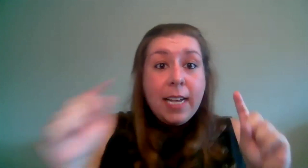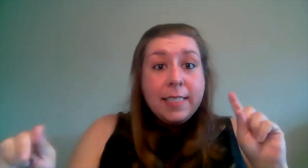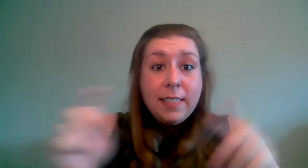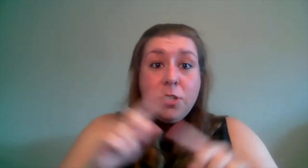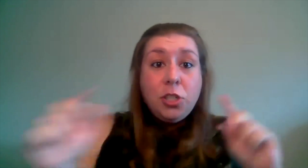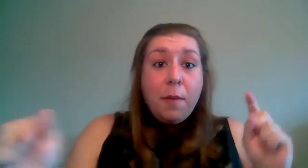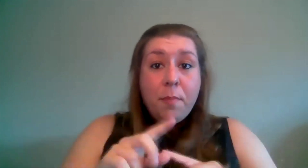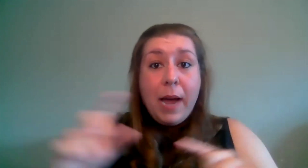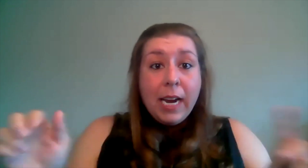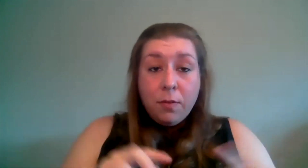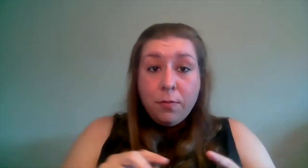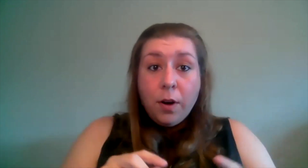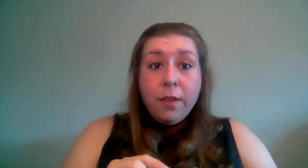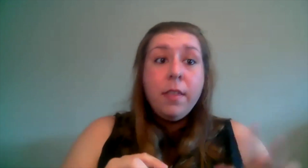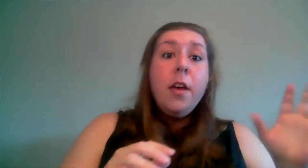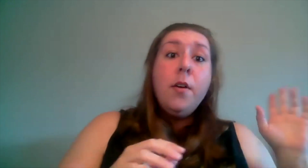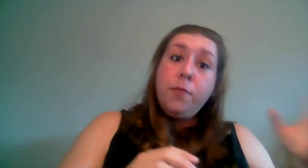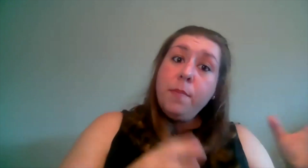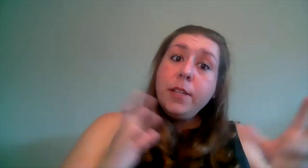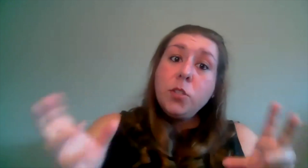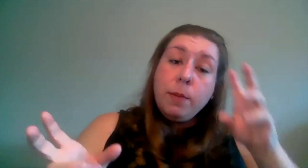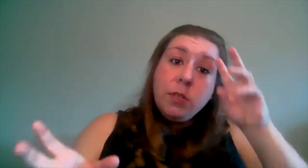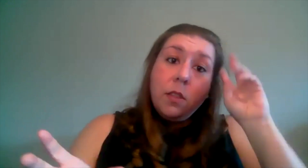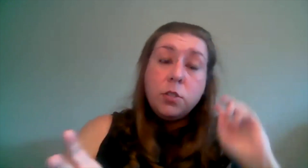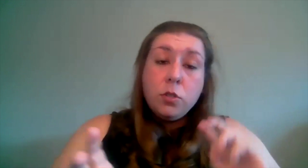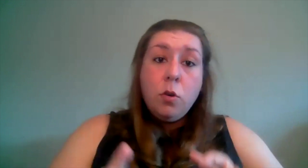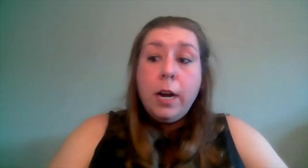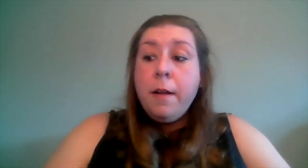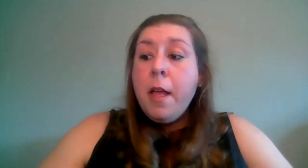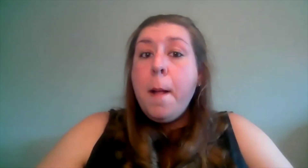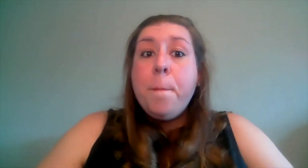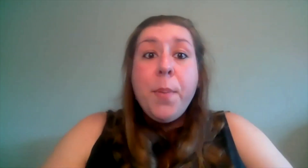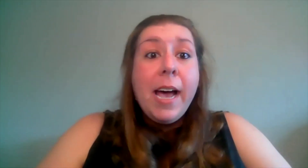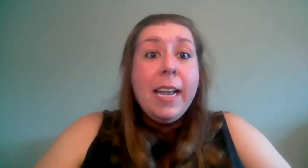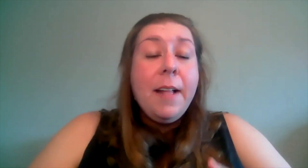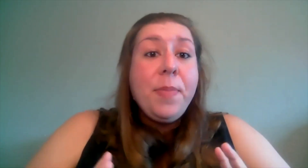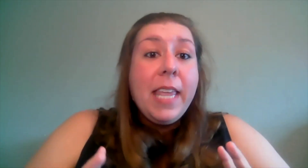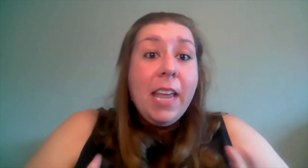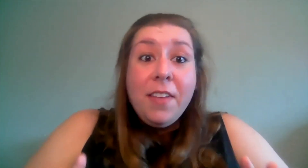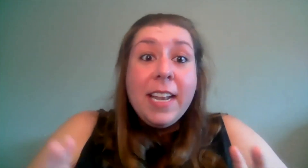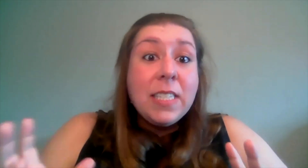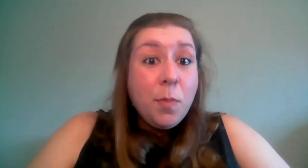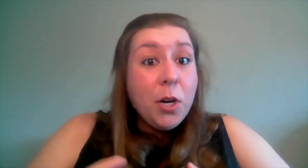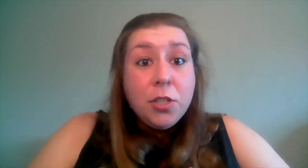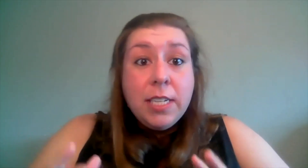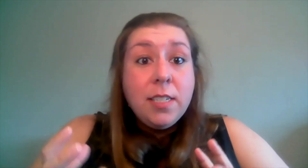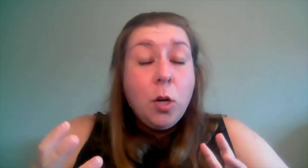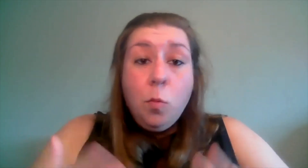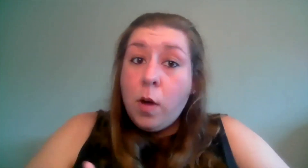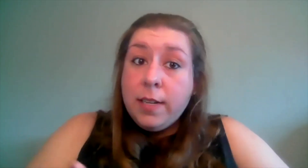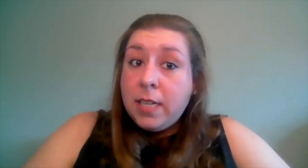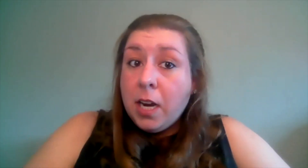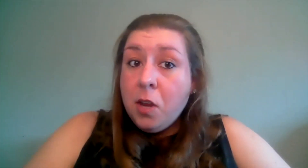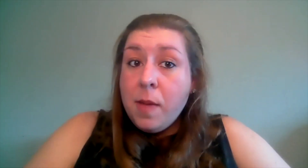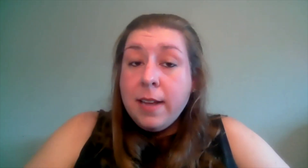us to jump back and forth from the script to the score but if it is merged into one document